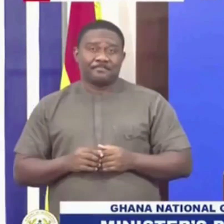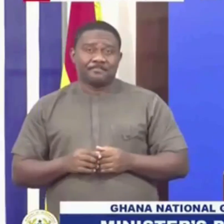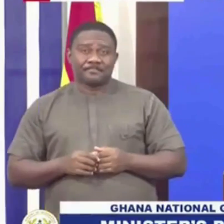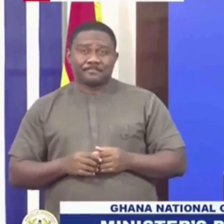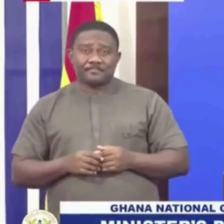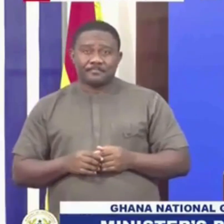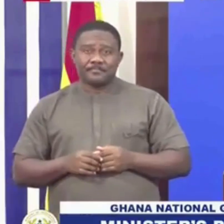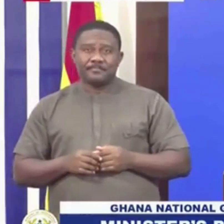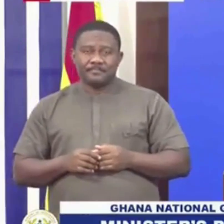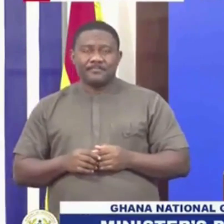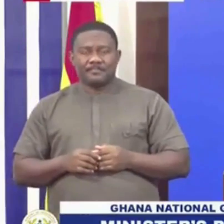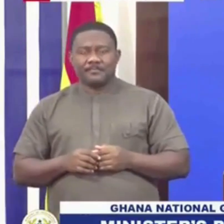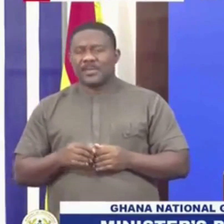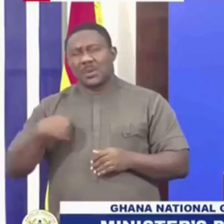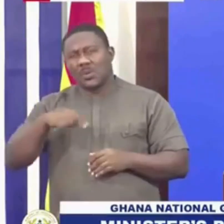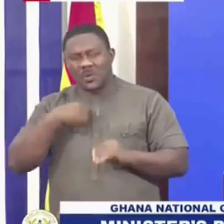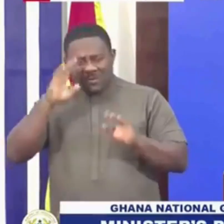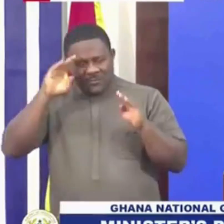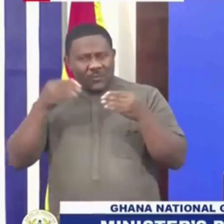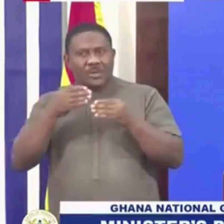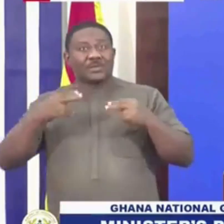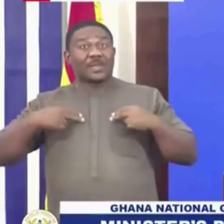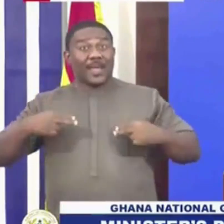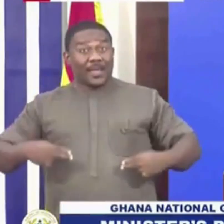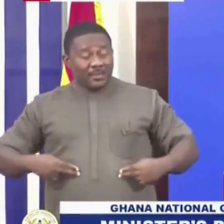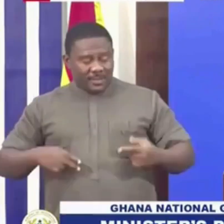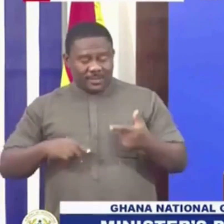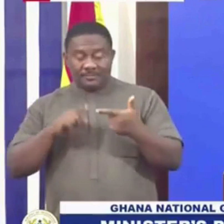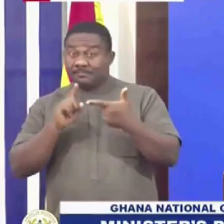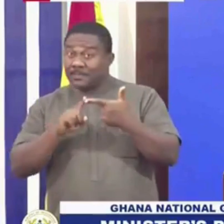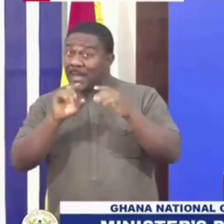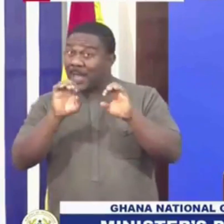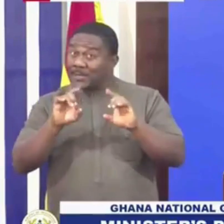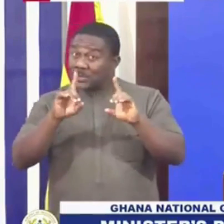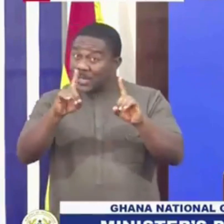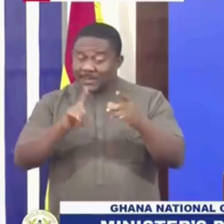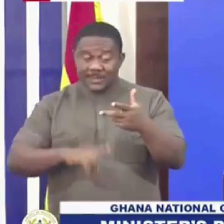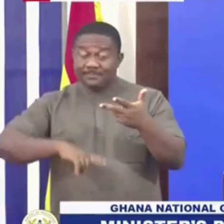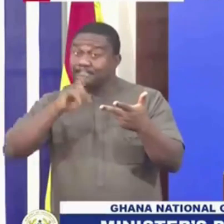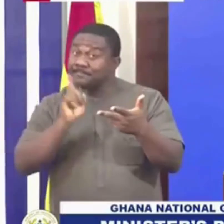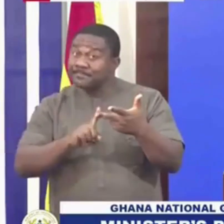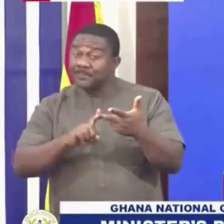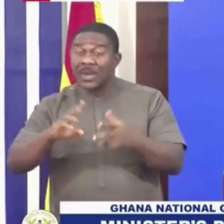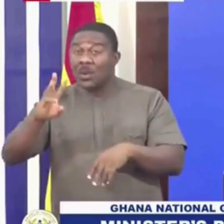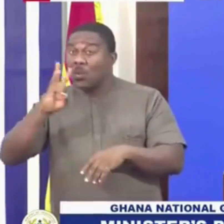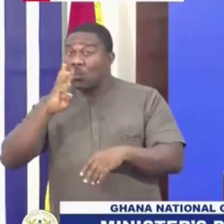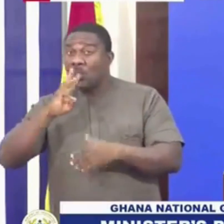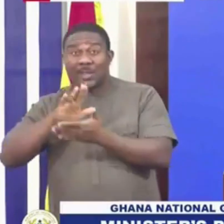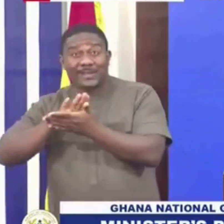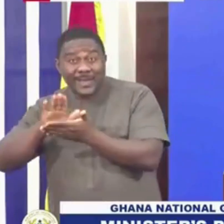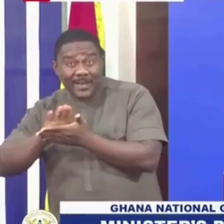mostly the health facilities, educational facilities as well. We also help with water and sanitation.